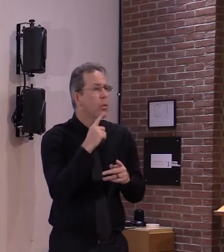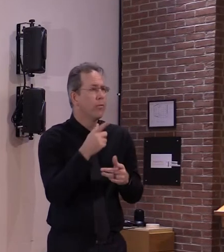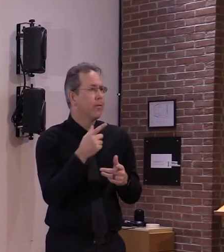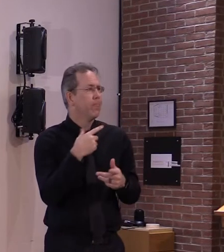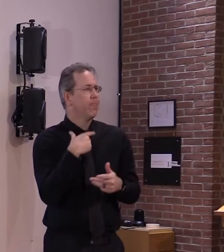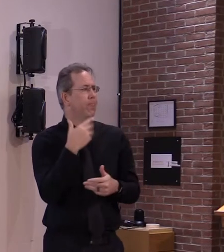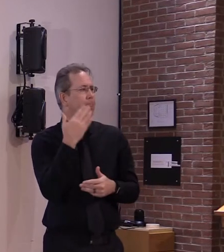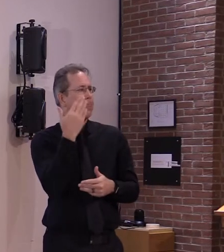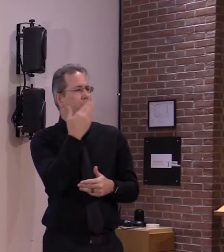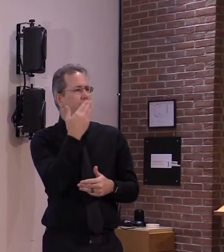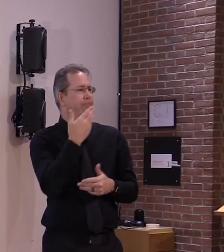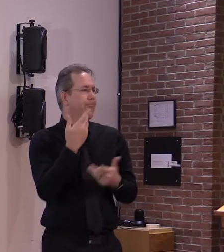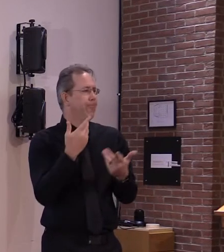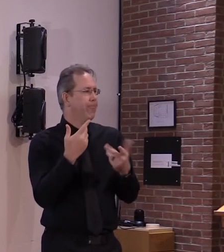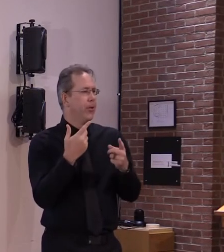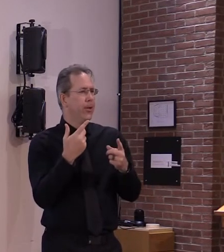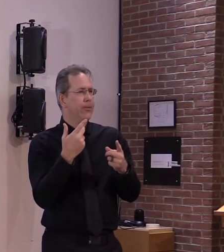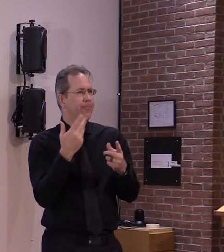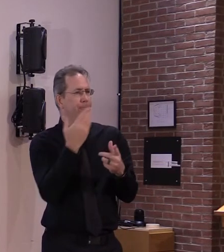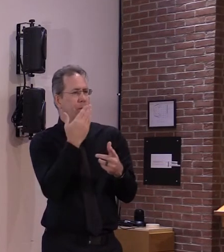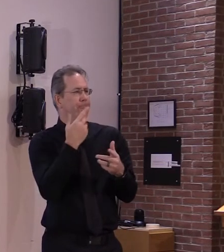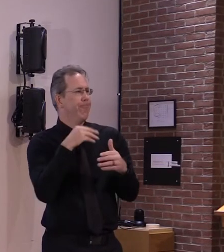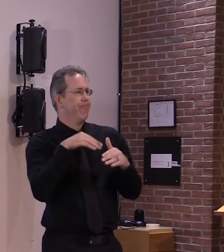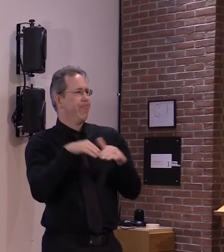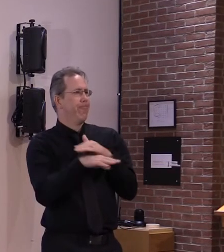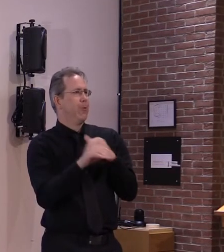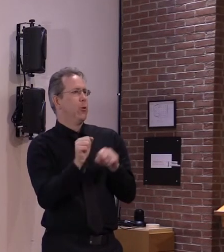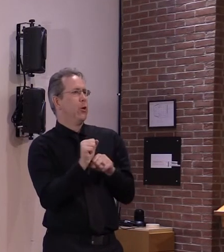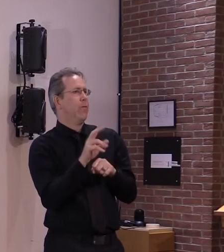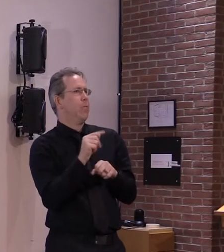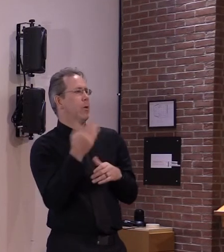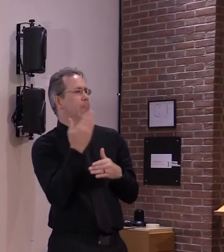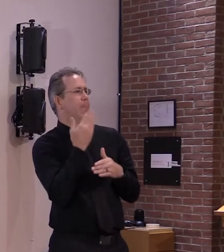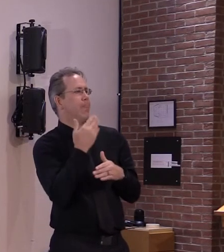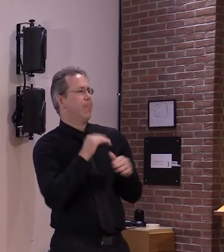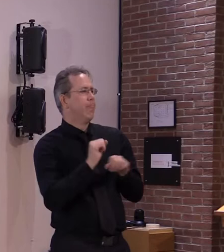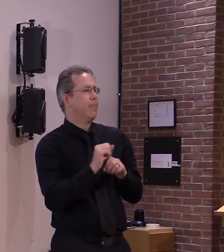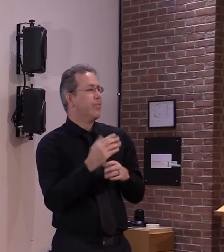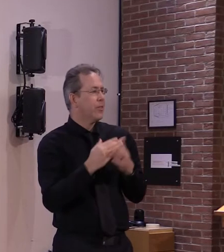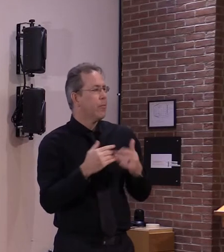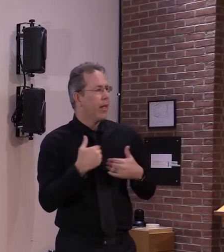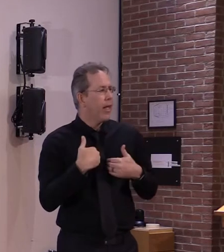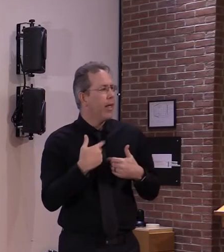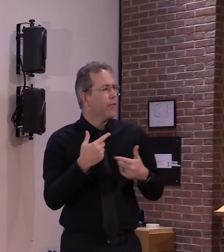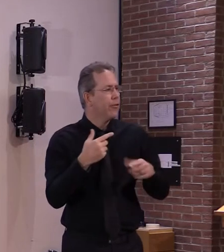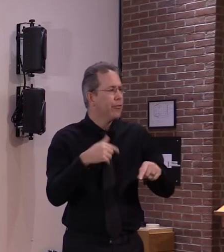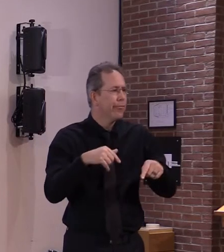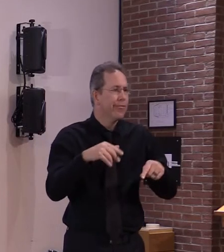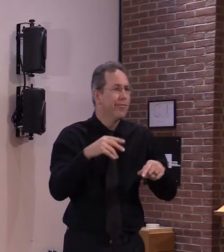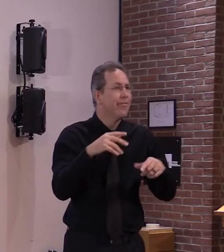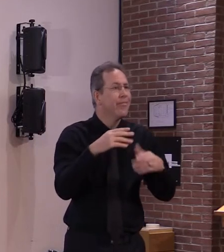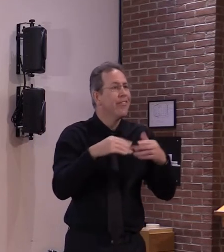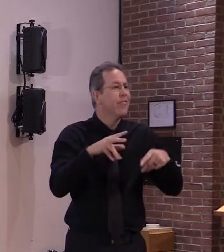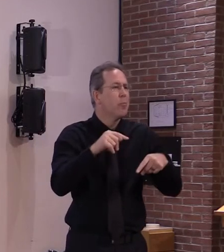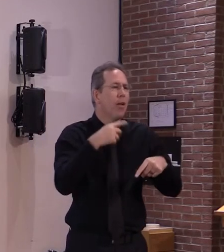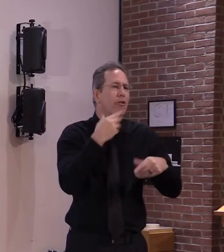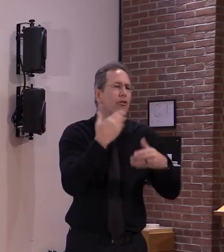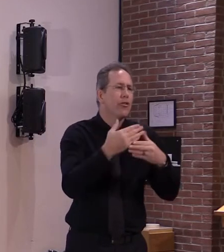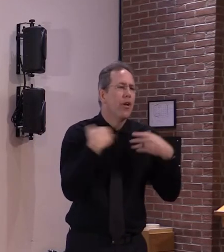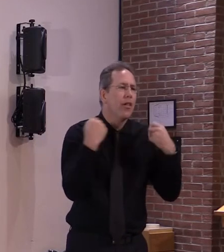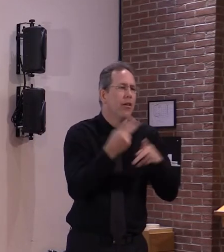they do actually have very good health care when they come to vermont through a lot of good volunteer